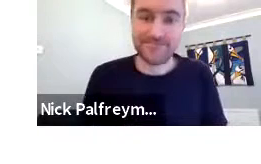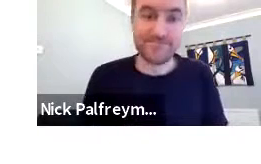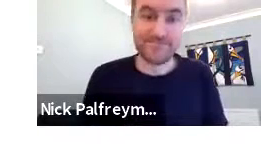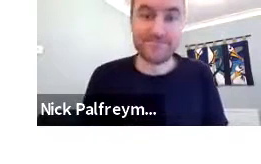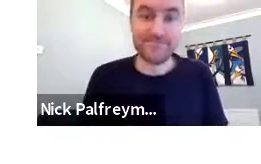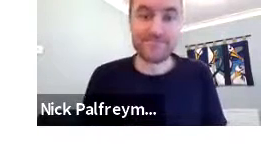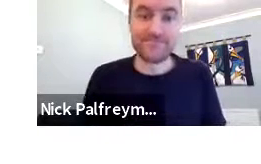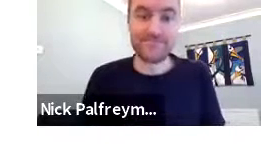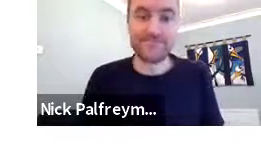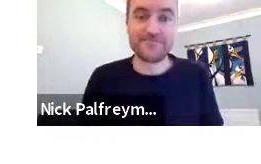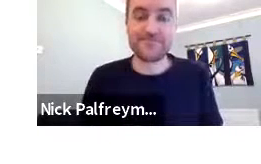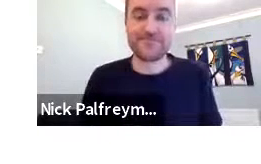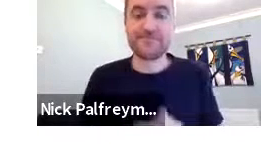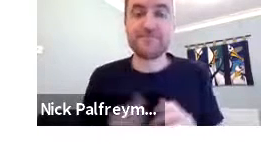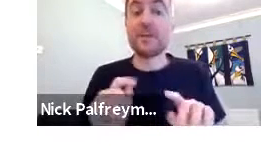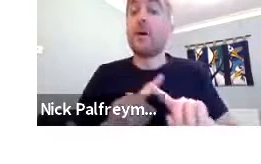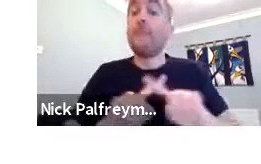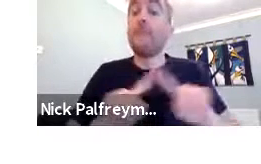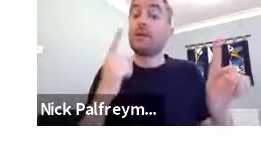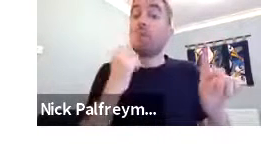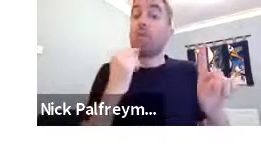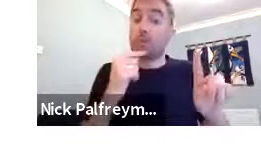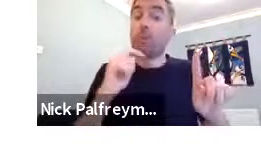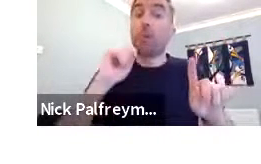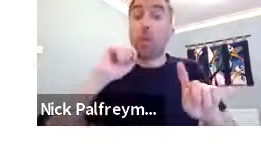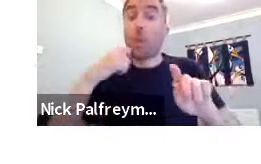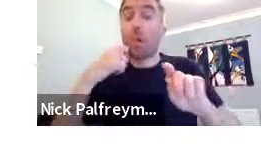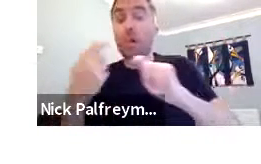-handed Basindo alphabet.